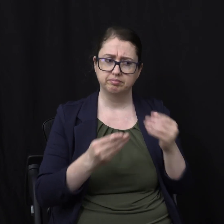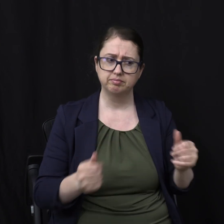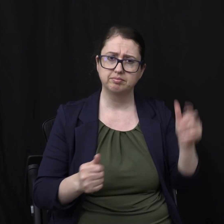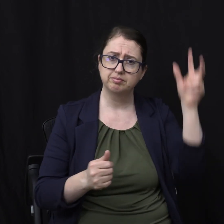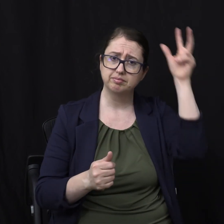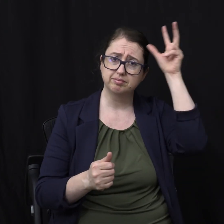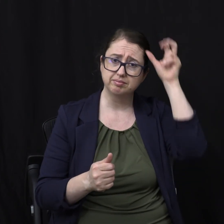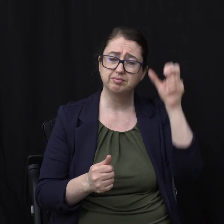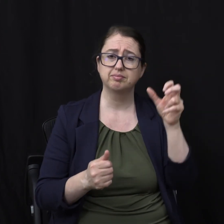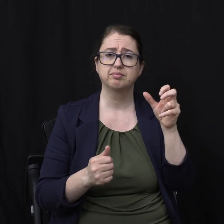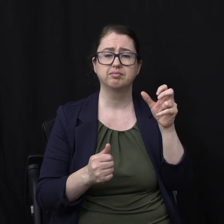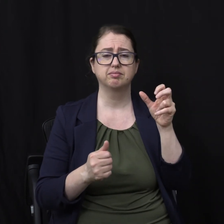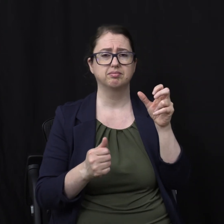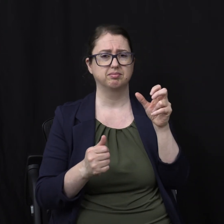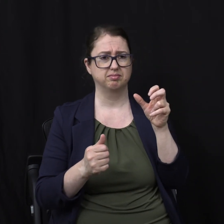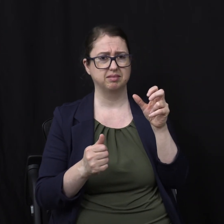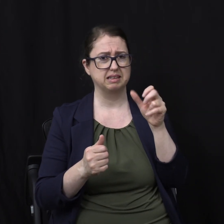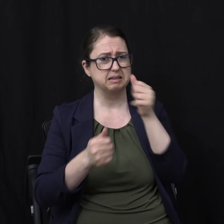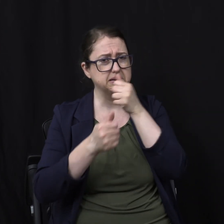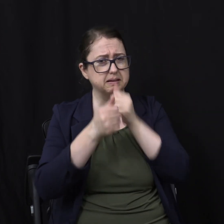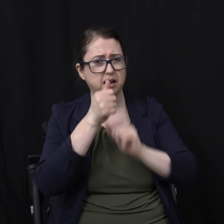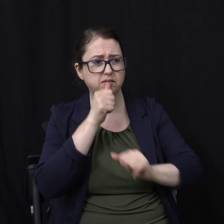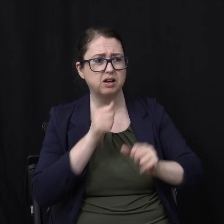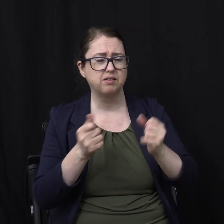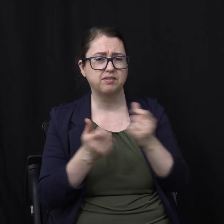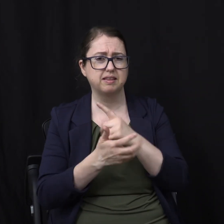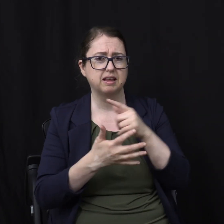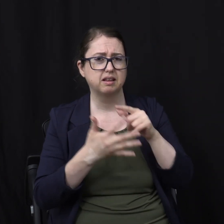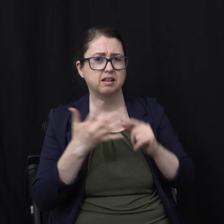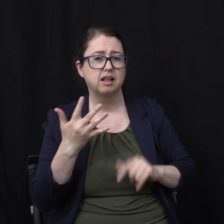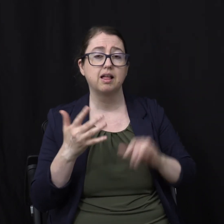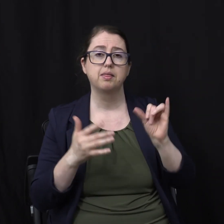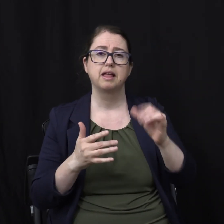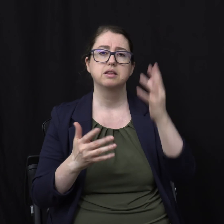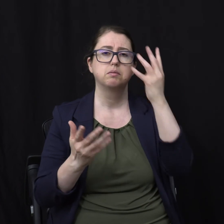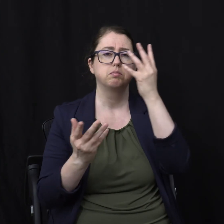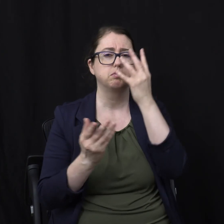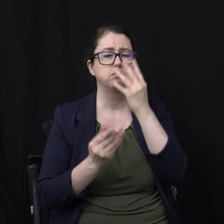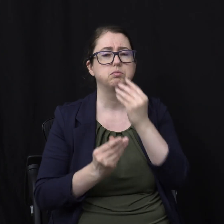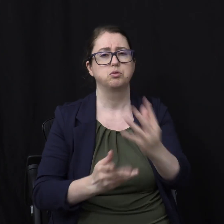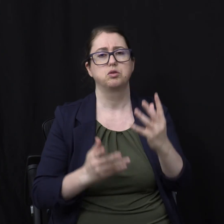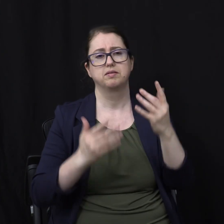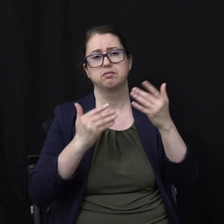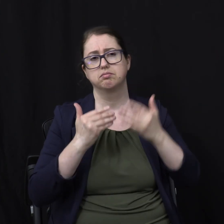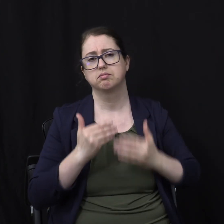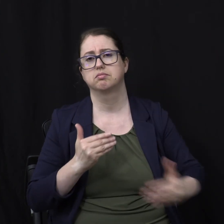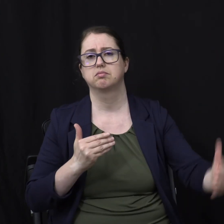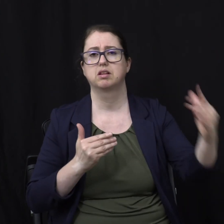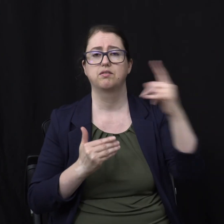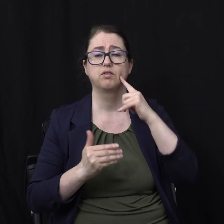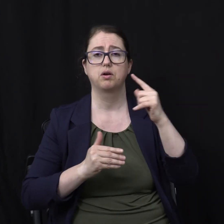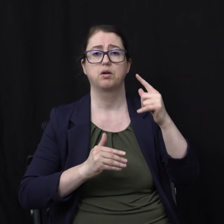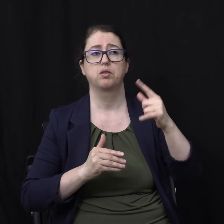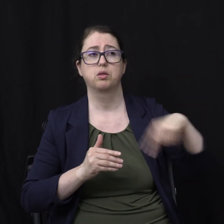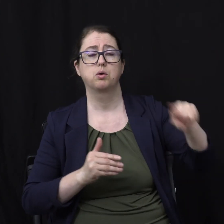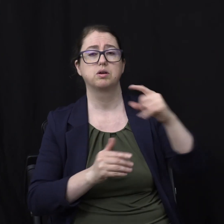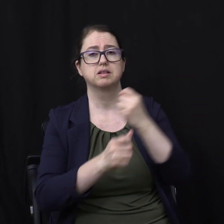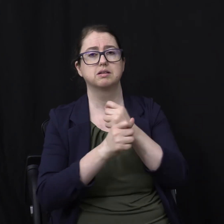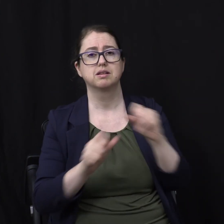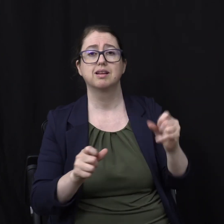suffering From the universe Leaves a beautiful future For the redeemed And God will wipe away Every tear from their